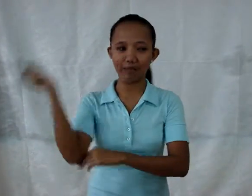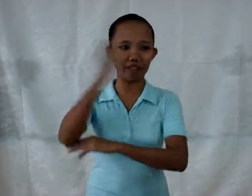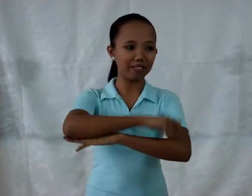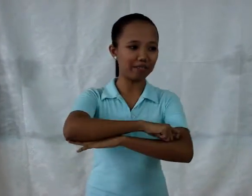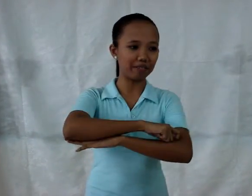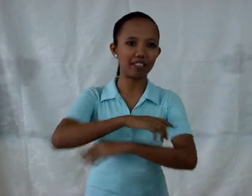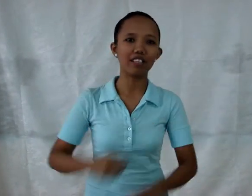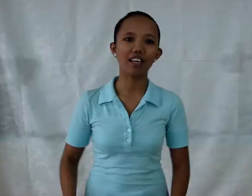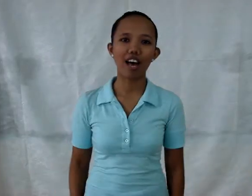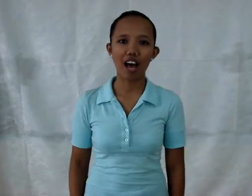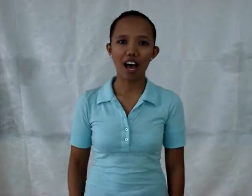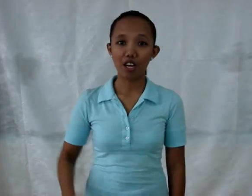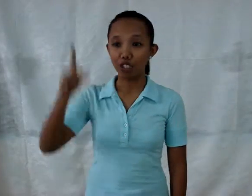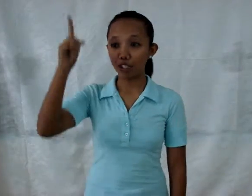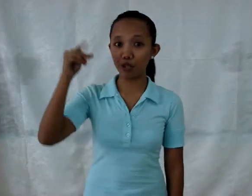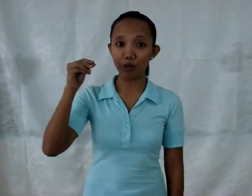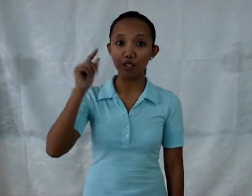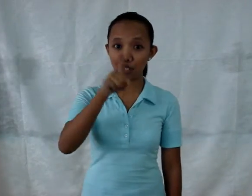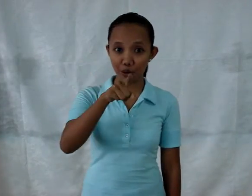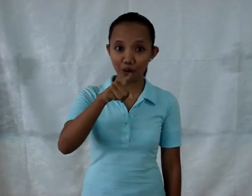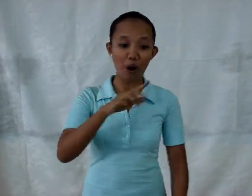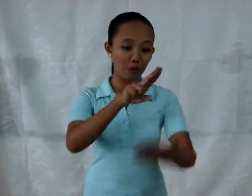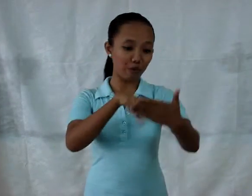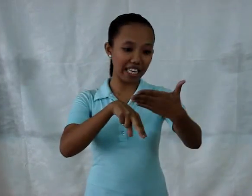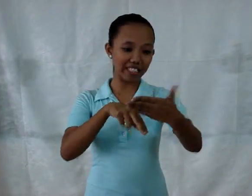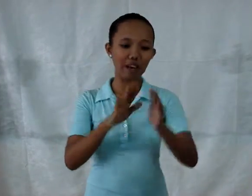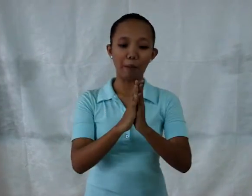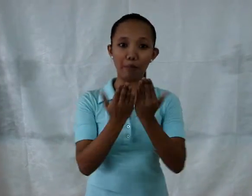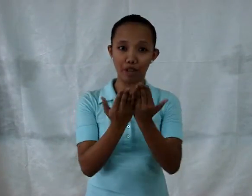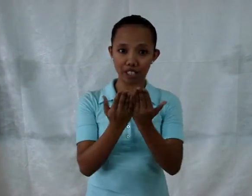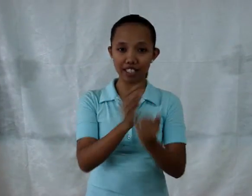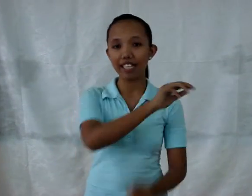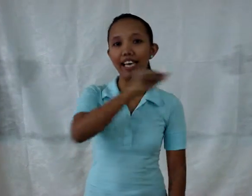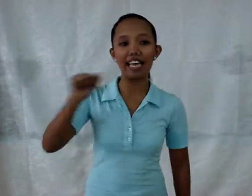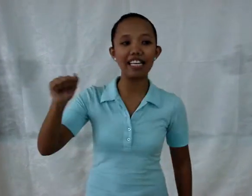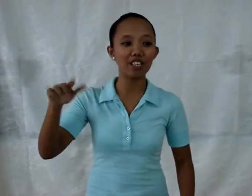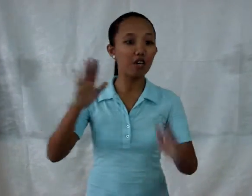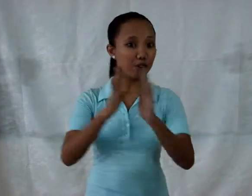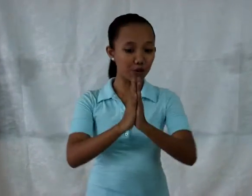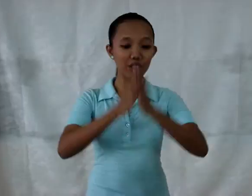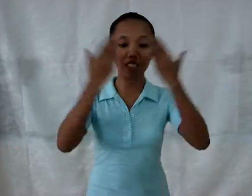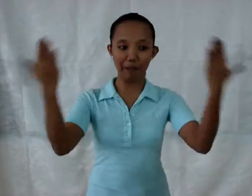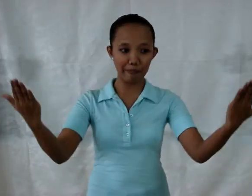Do you read books and newspapers?